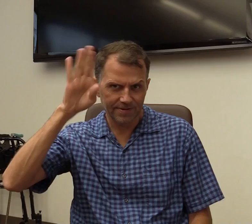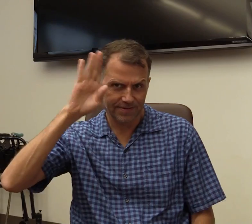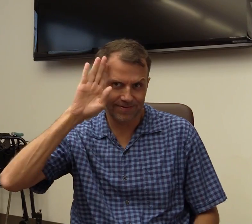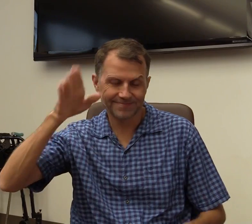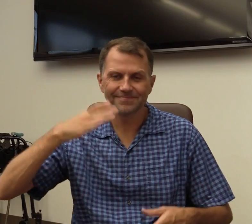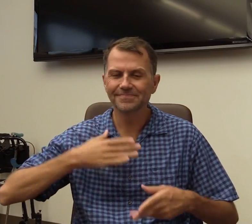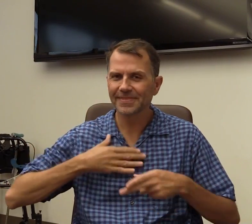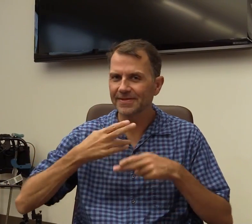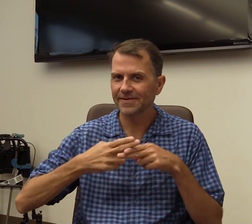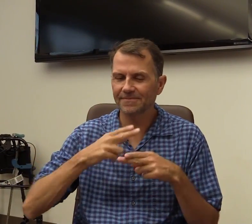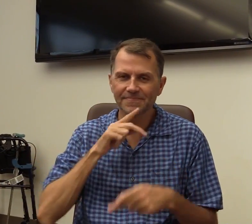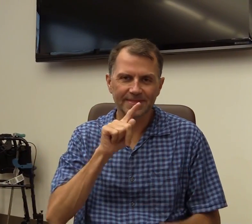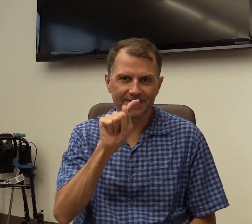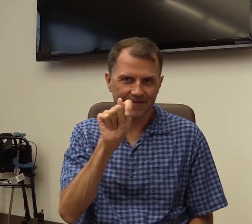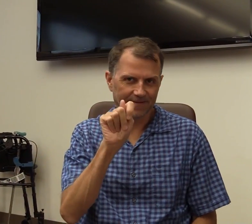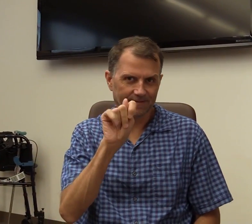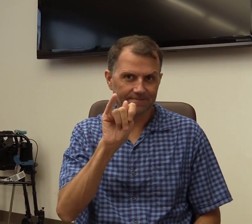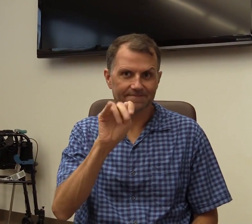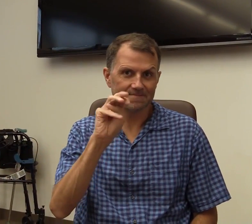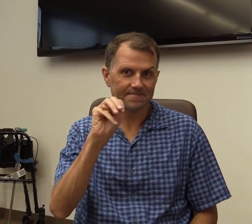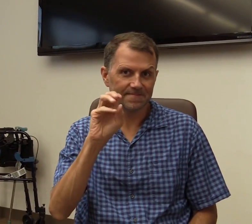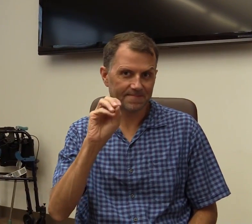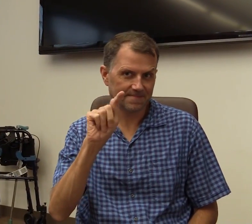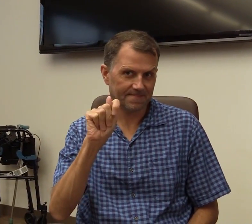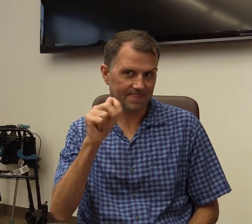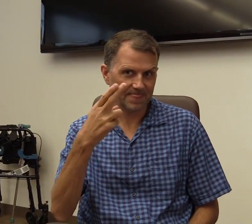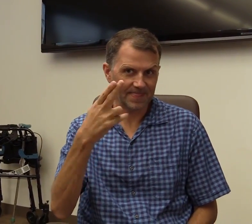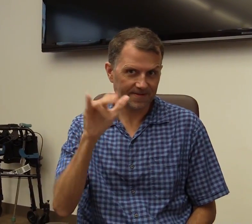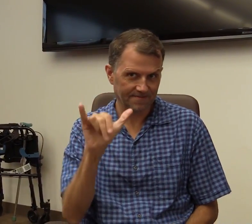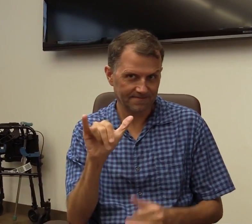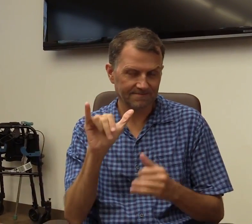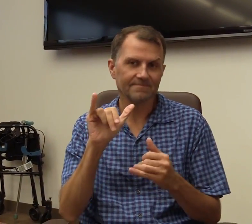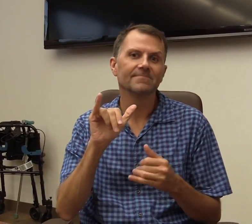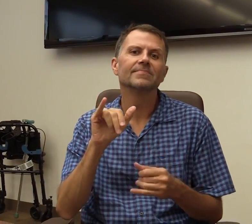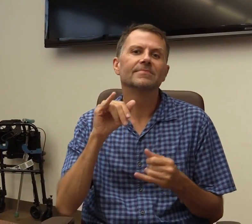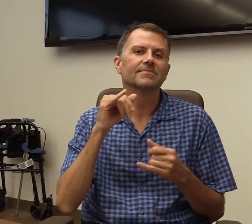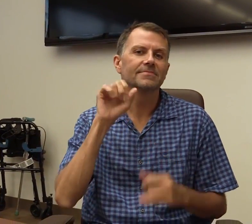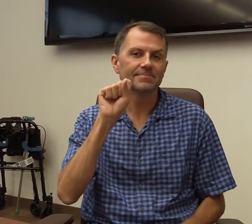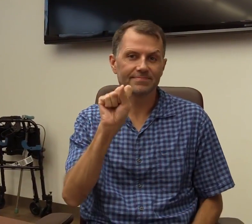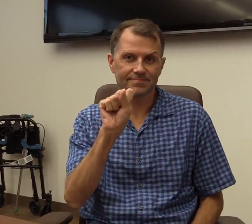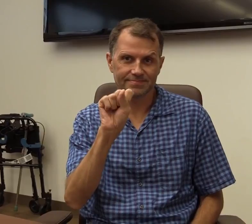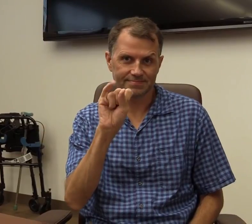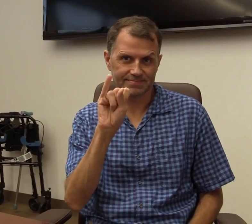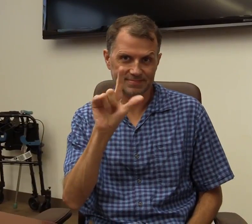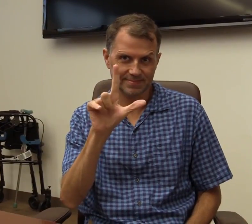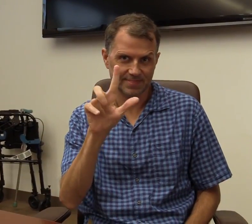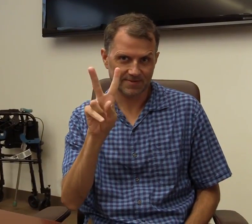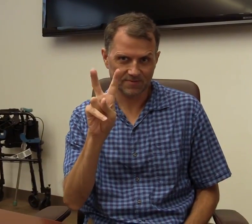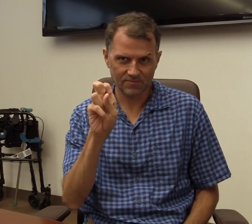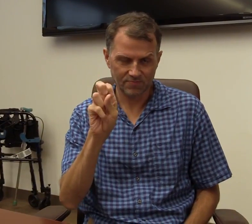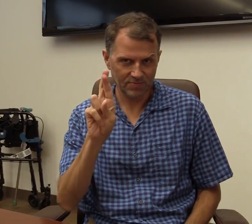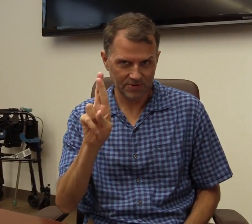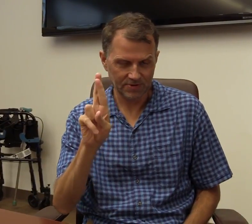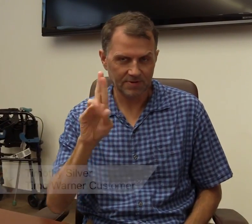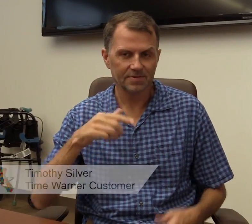Hi. My name is Timothy Silver.